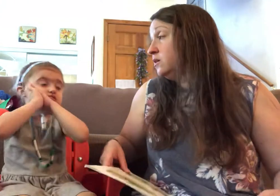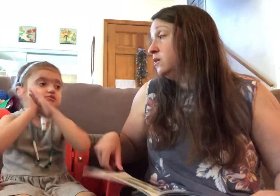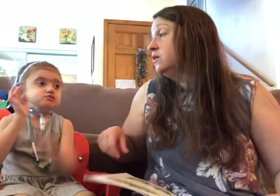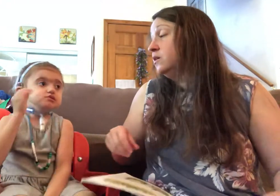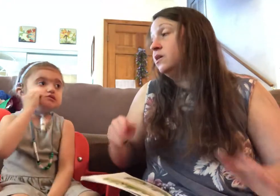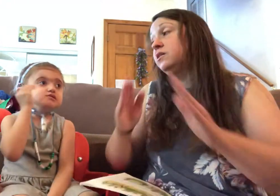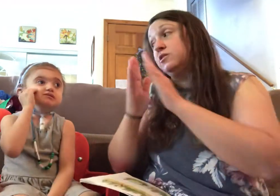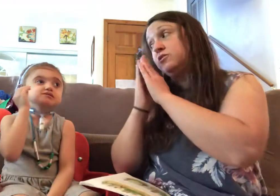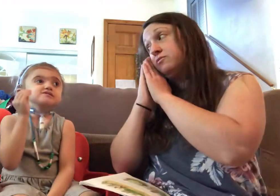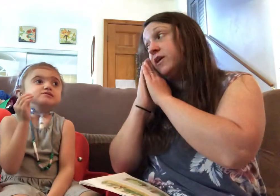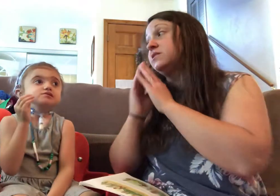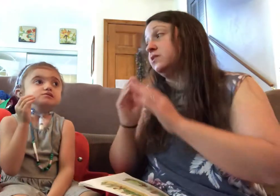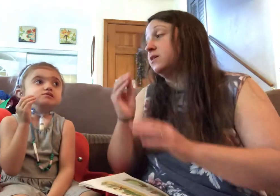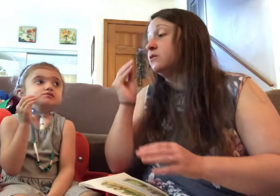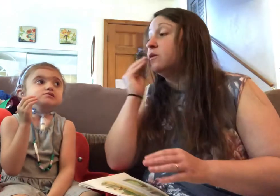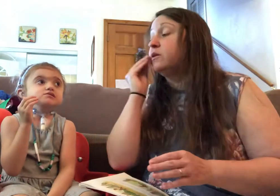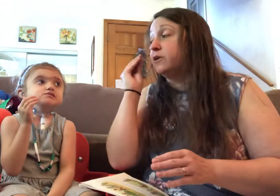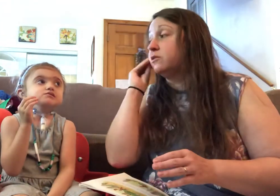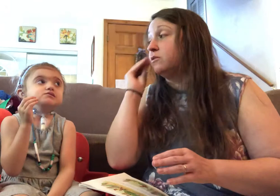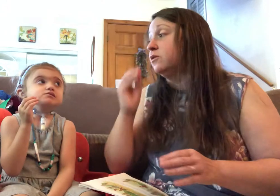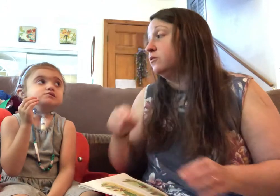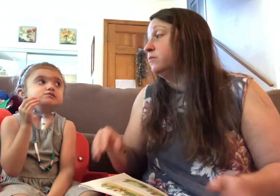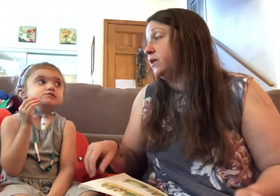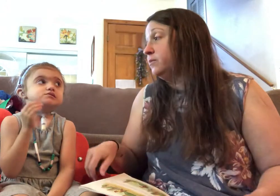He needed to rest like he wanted to go home, maybe.